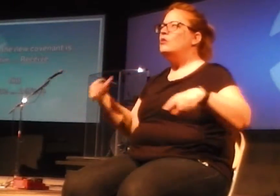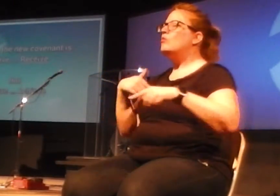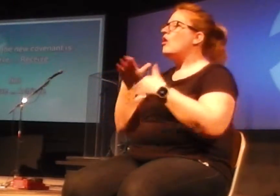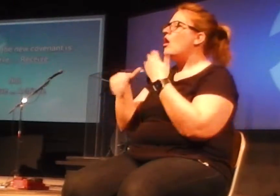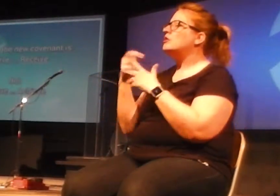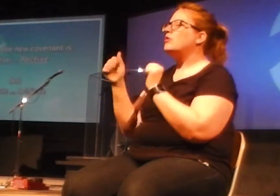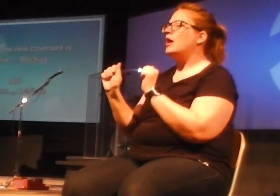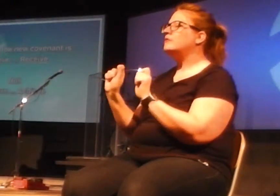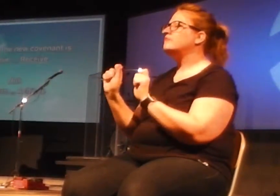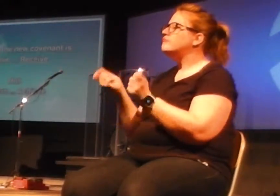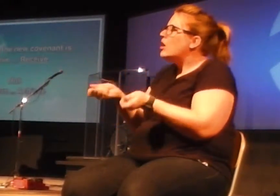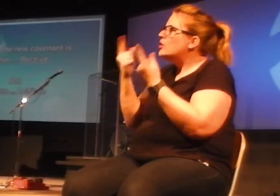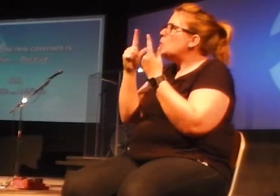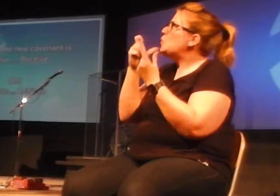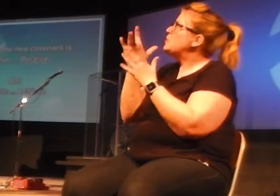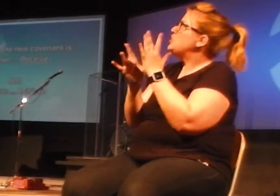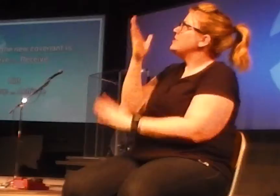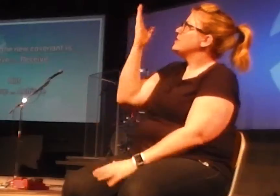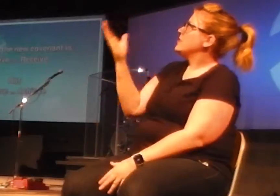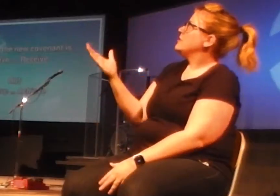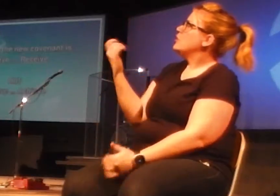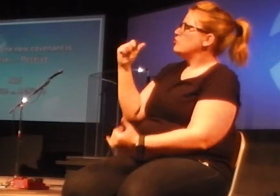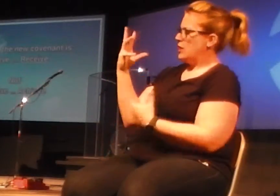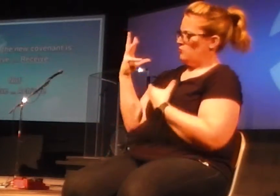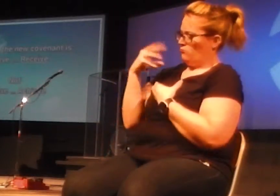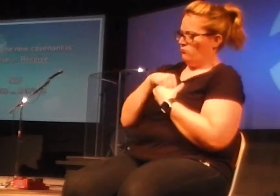into our existing life. It's what we're all here doing.